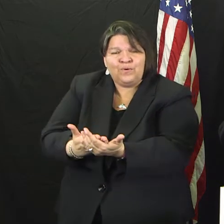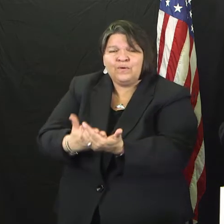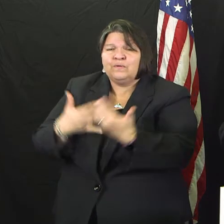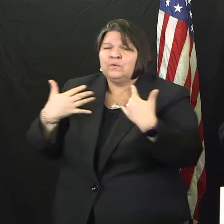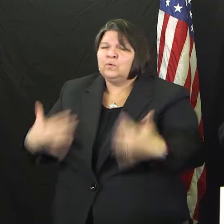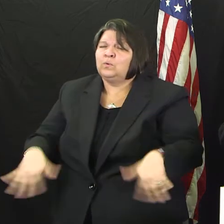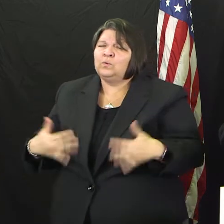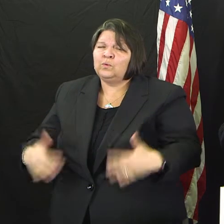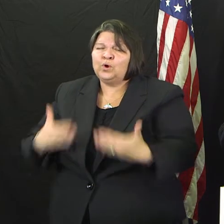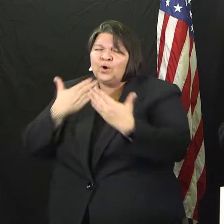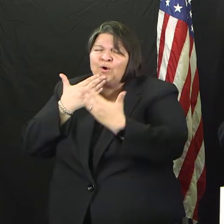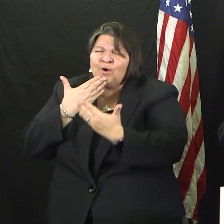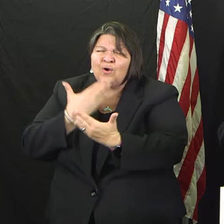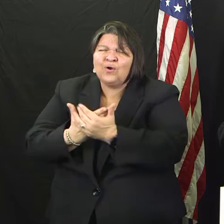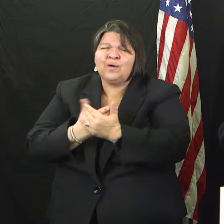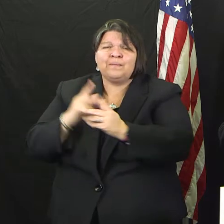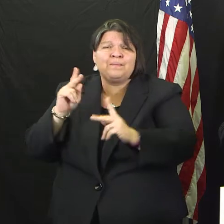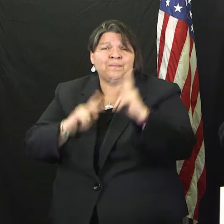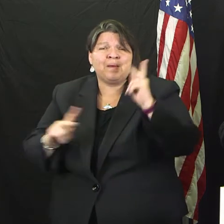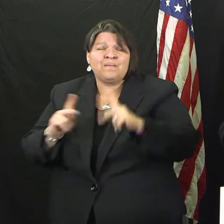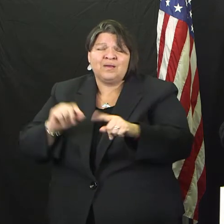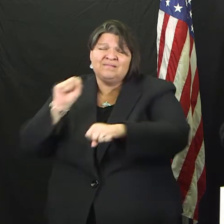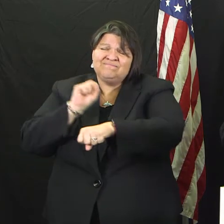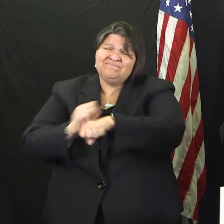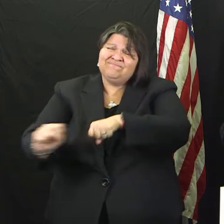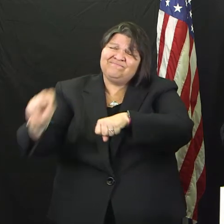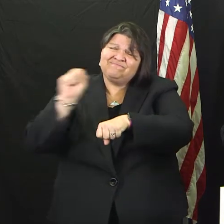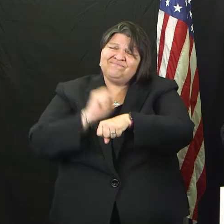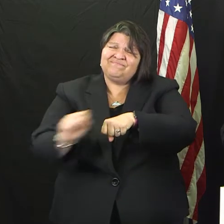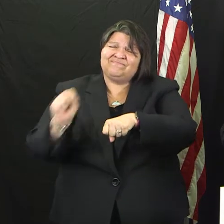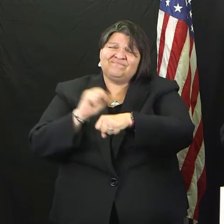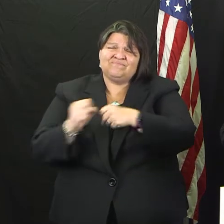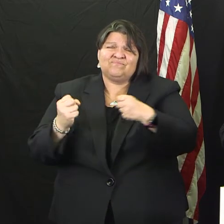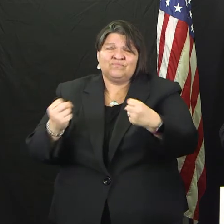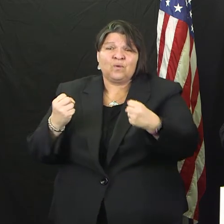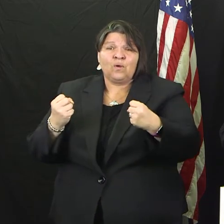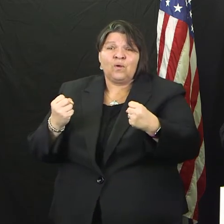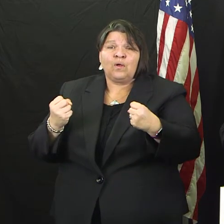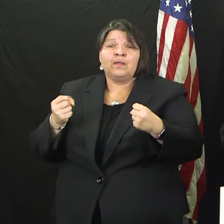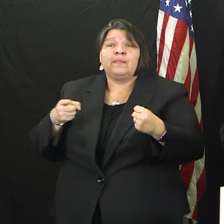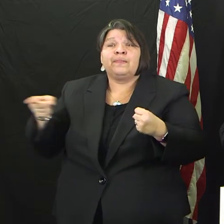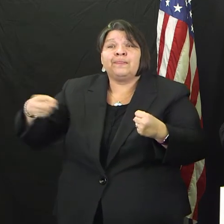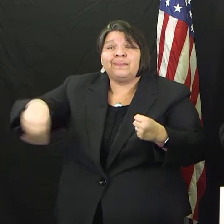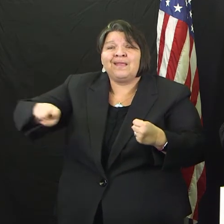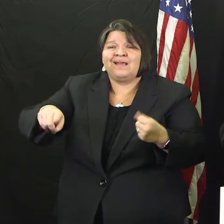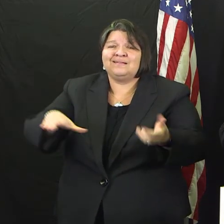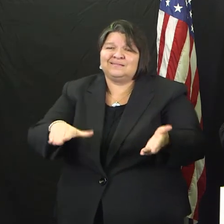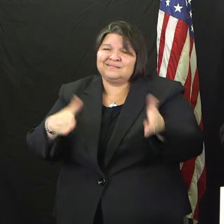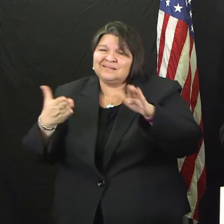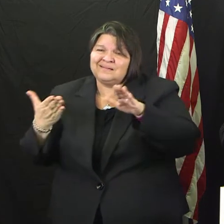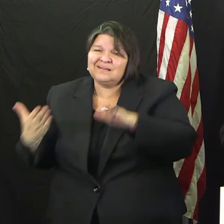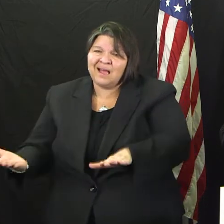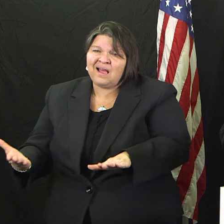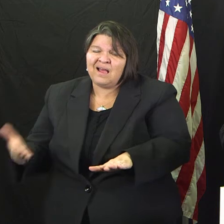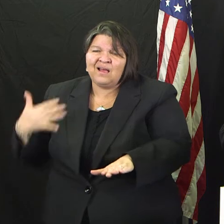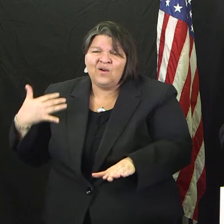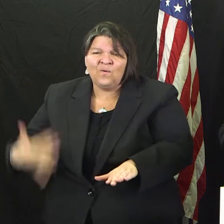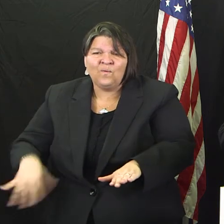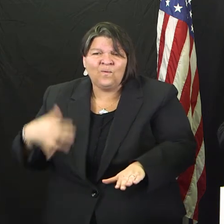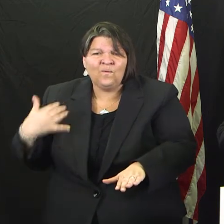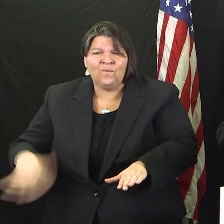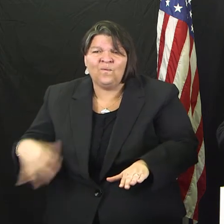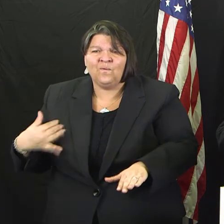people are losing their lives because of this virus.